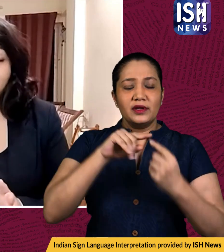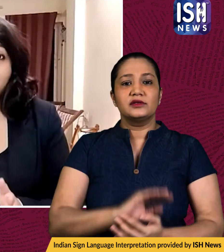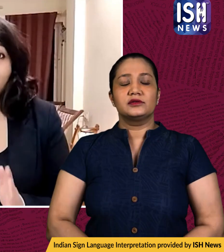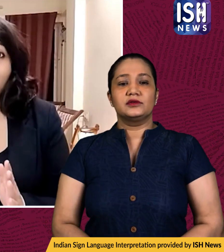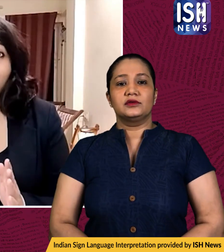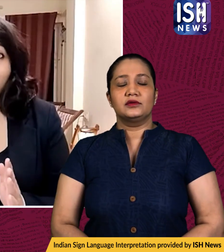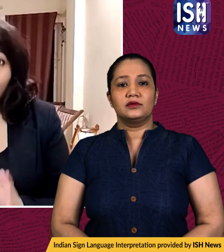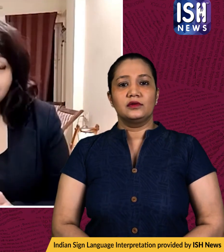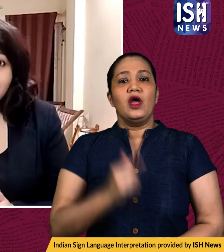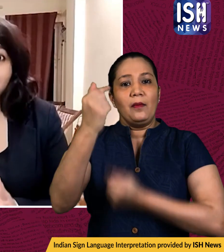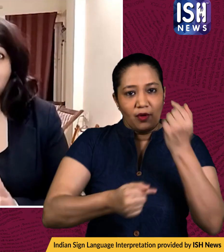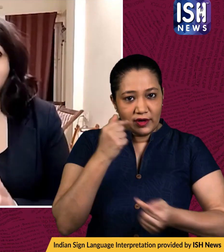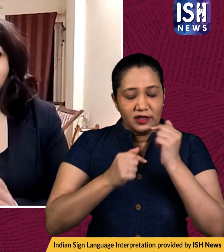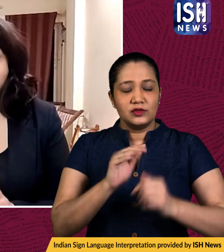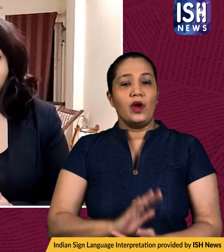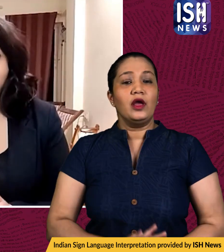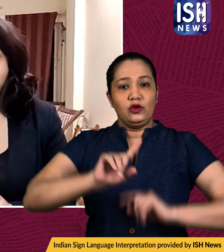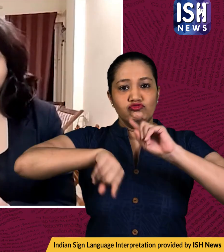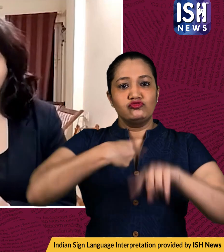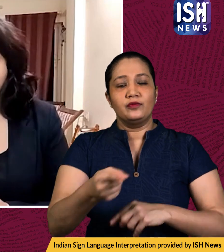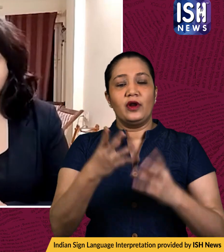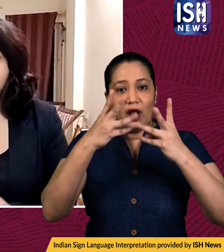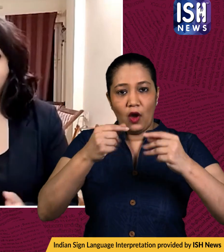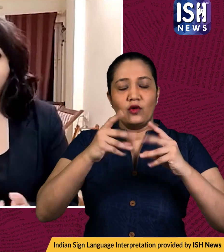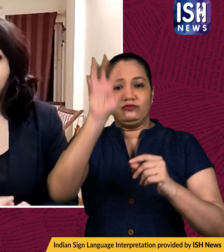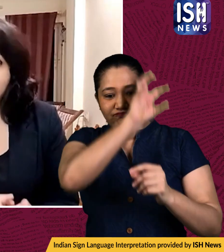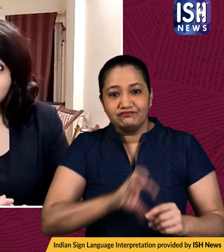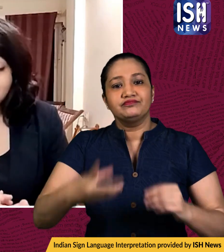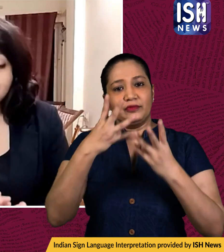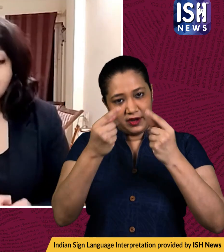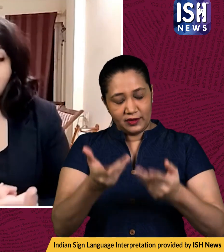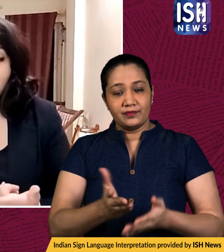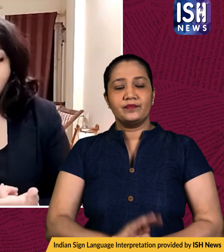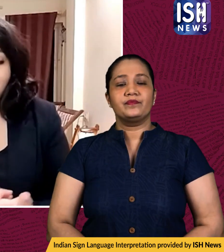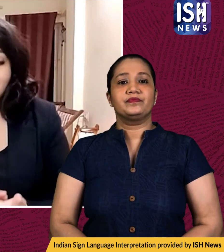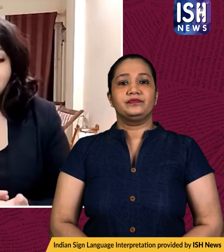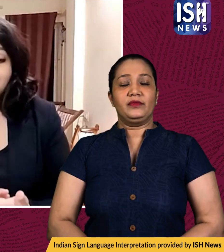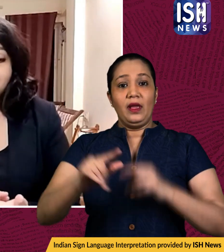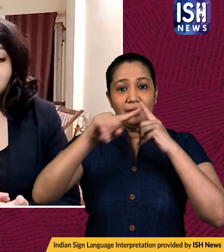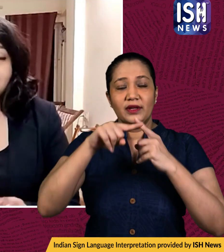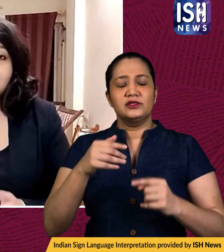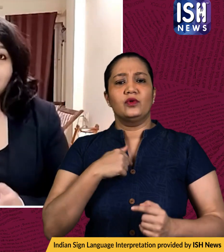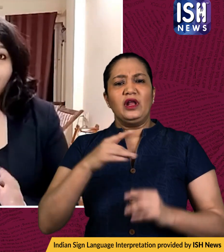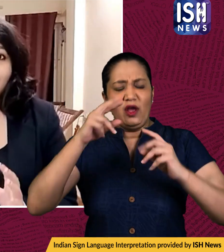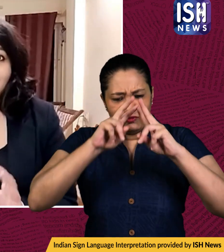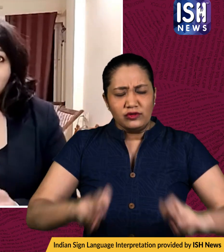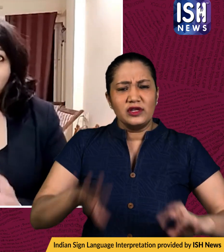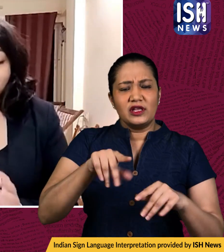spent on politics because tomorrow is counting day for five states and an interesting study on amazon